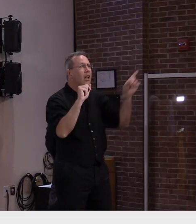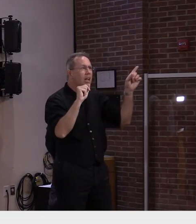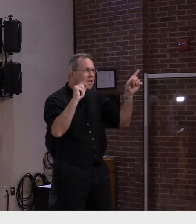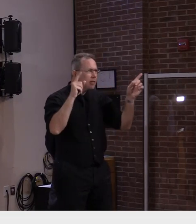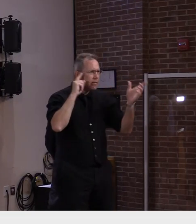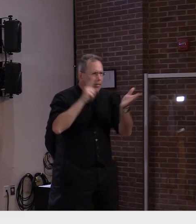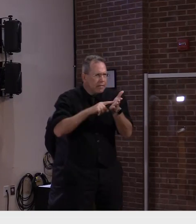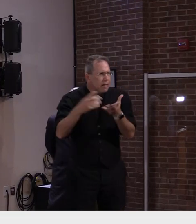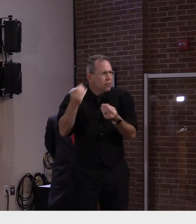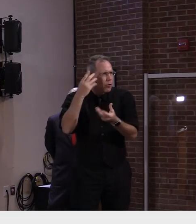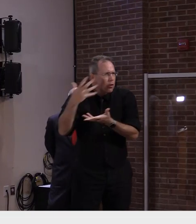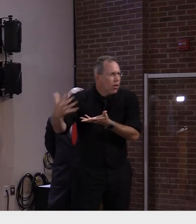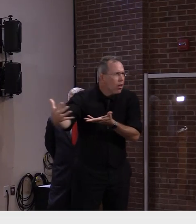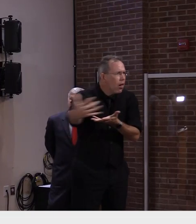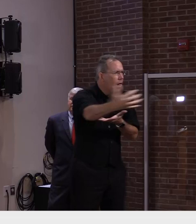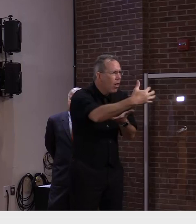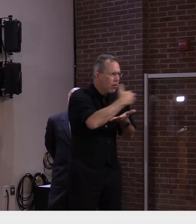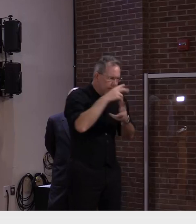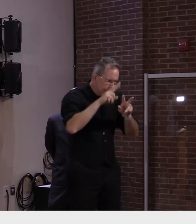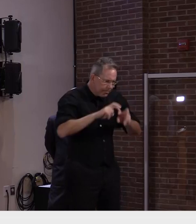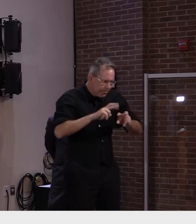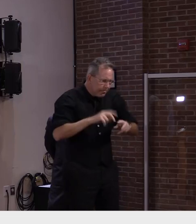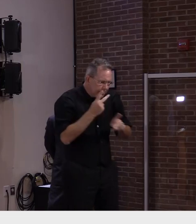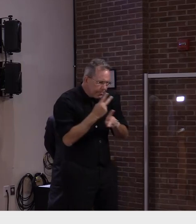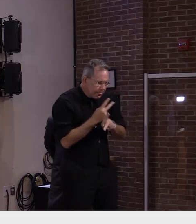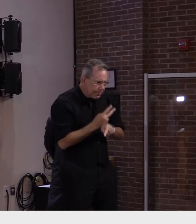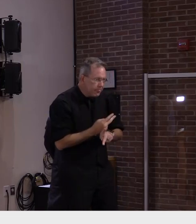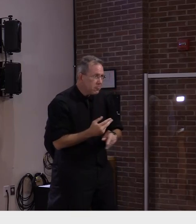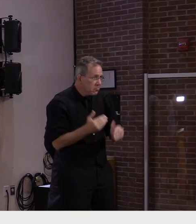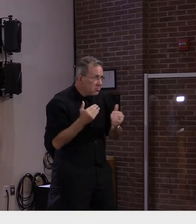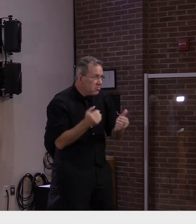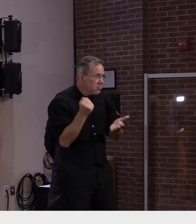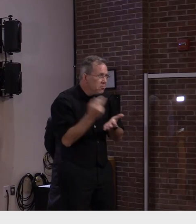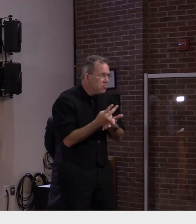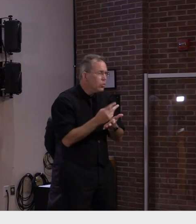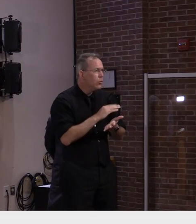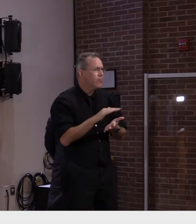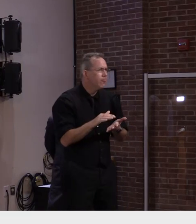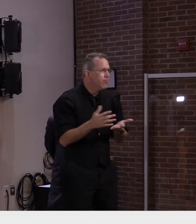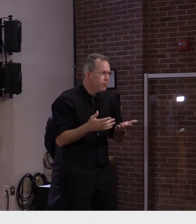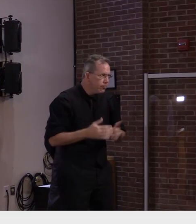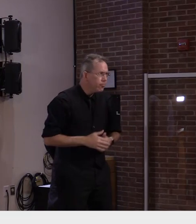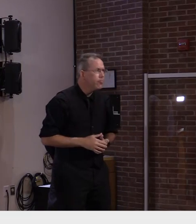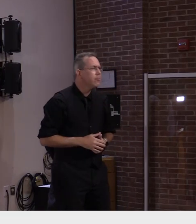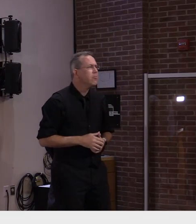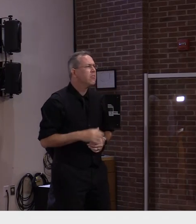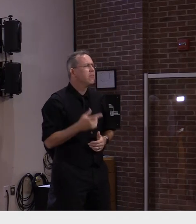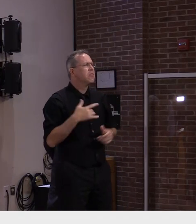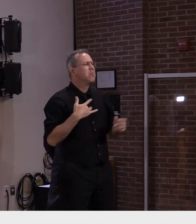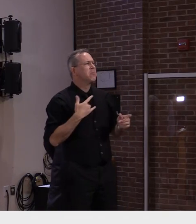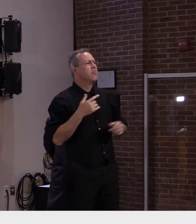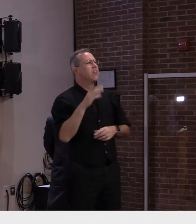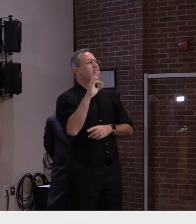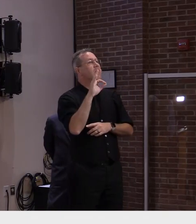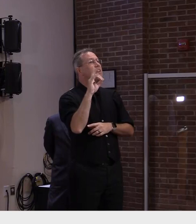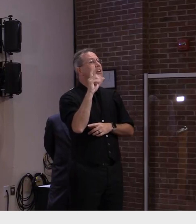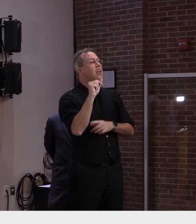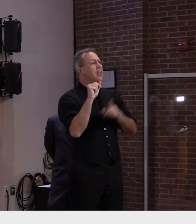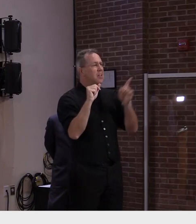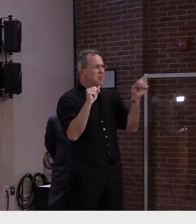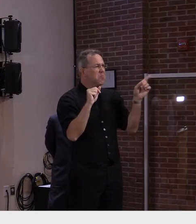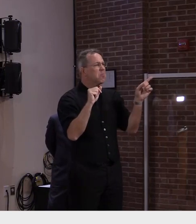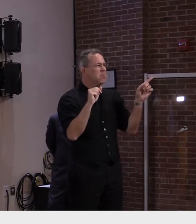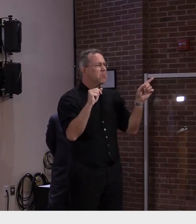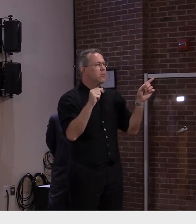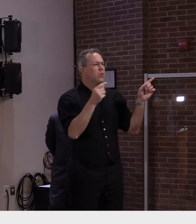I think the FDA is on a fast timeline to get the full approval of the first two